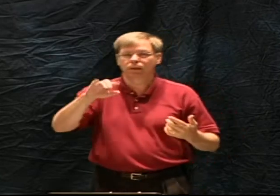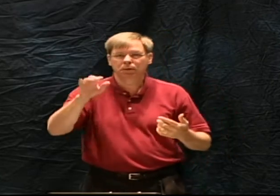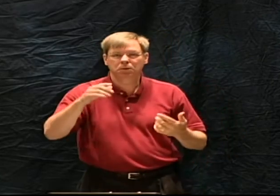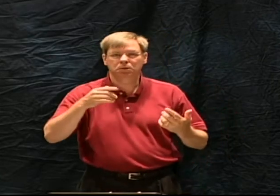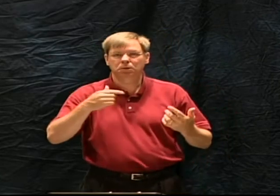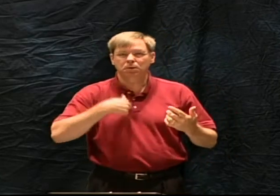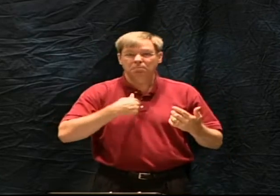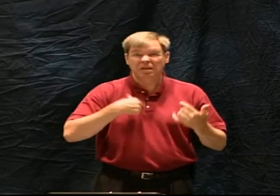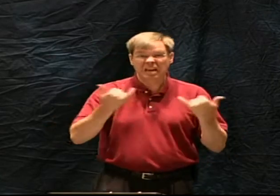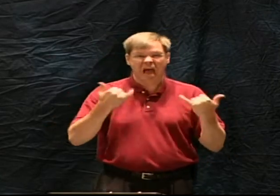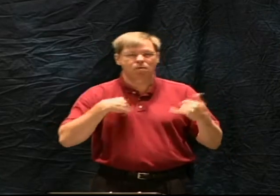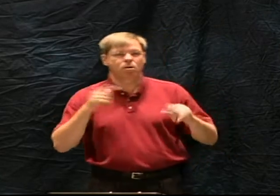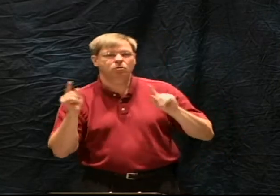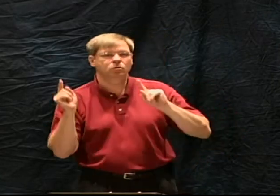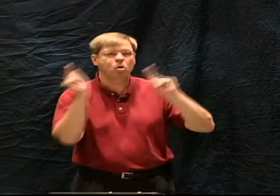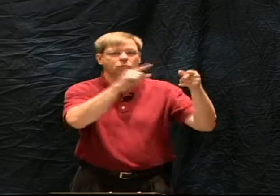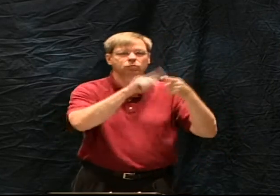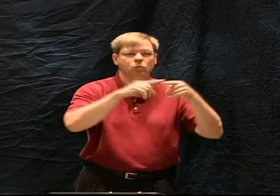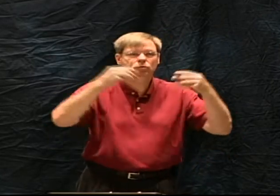God. Let me give you an illustration.